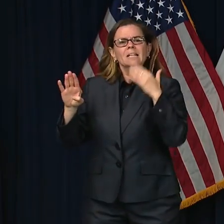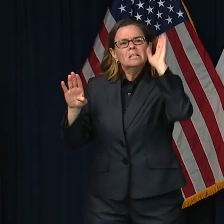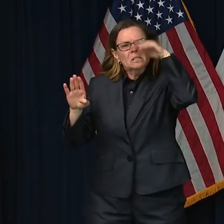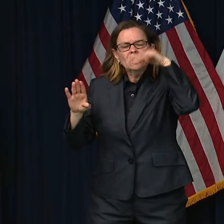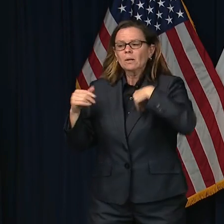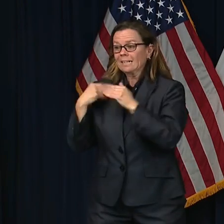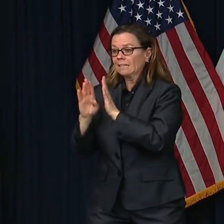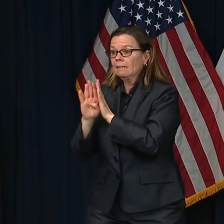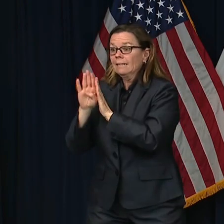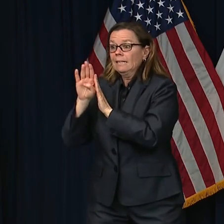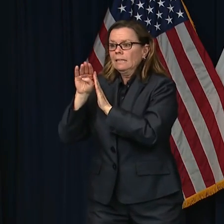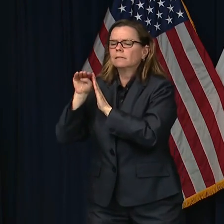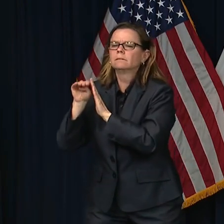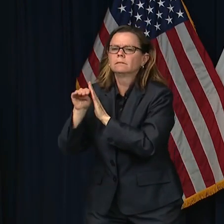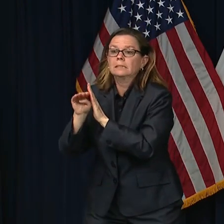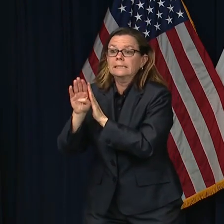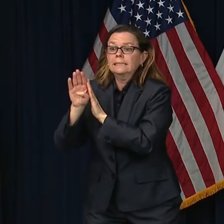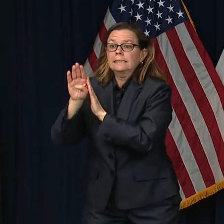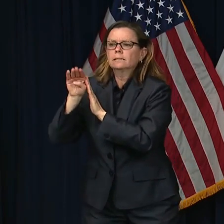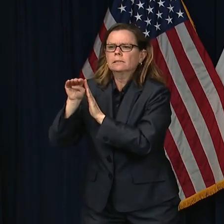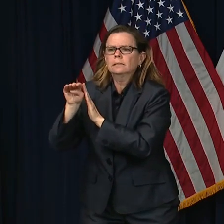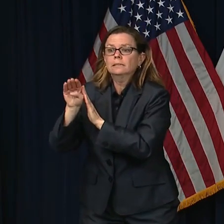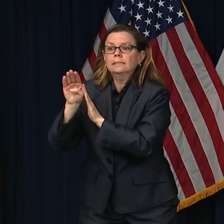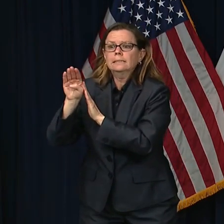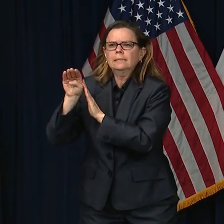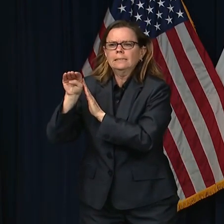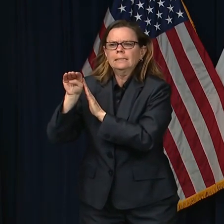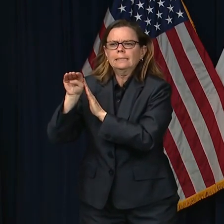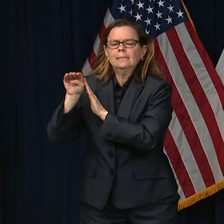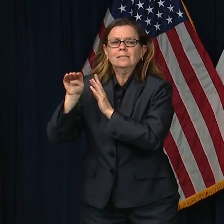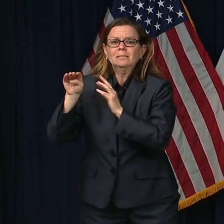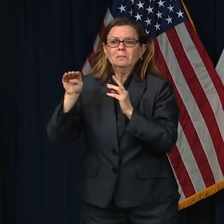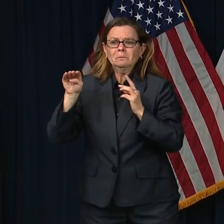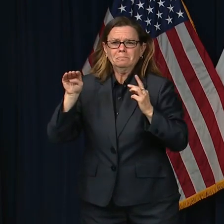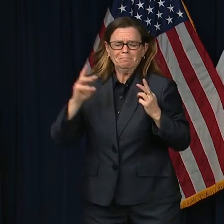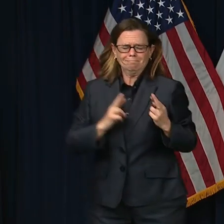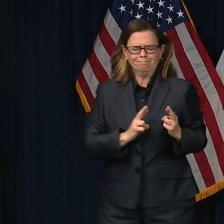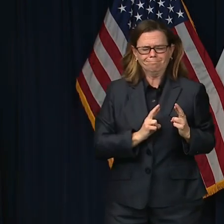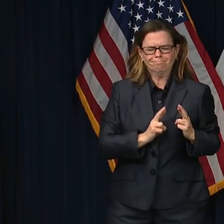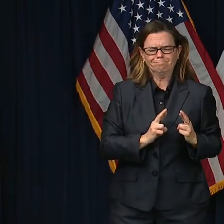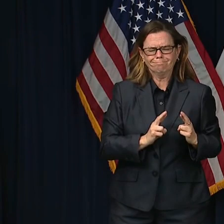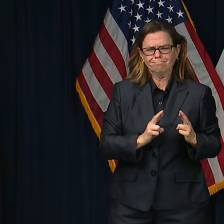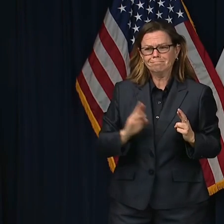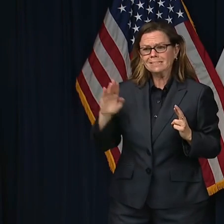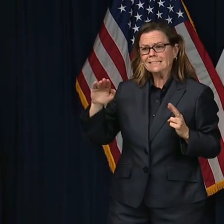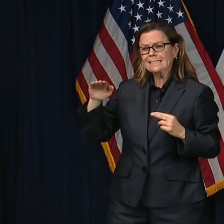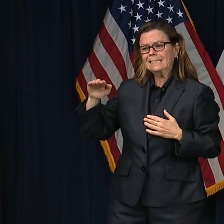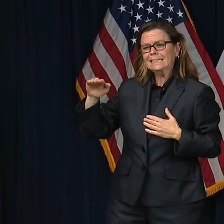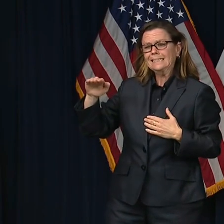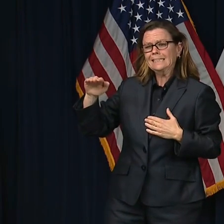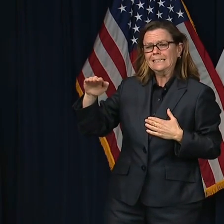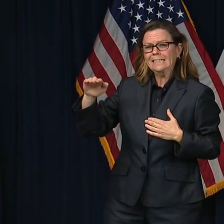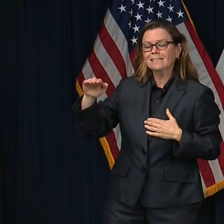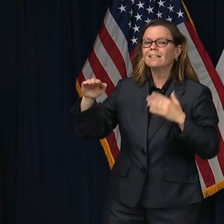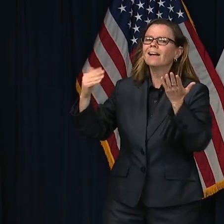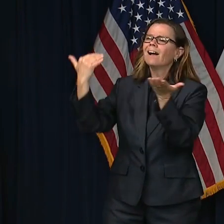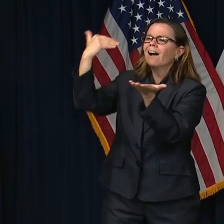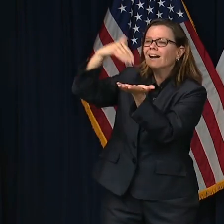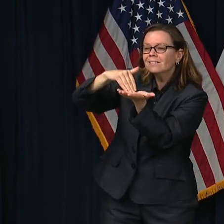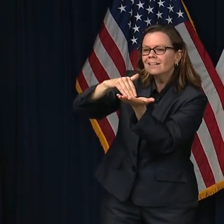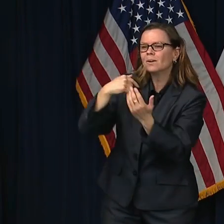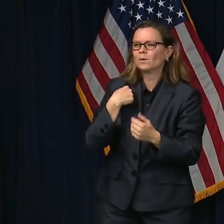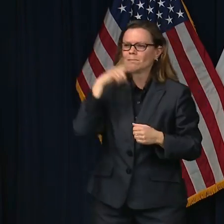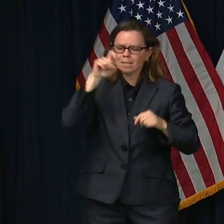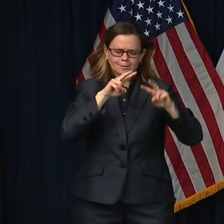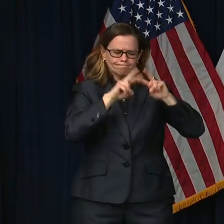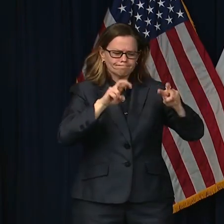curve, but we need to keep watching the data on a daily basis. Keep in mind our case numbers and the